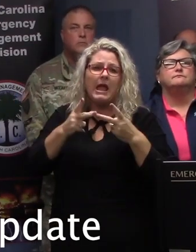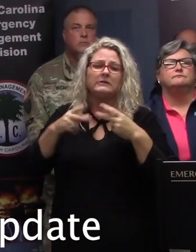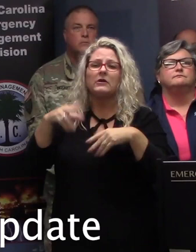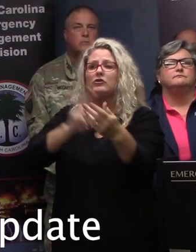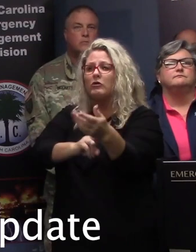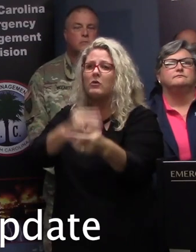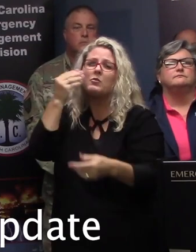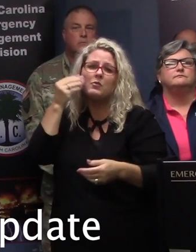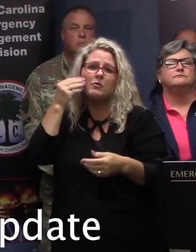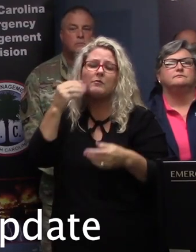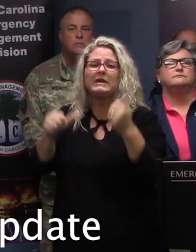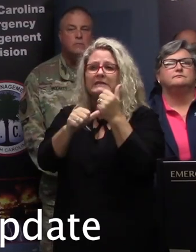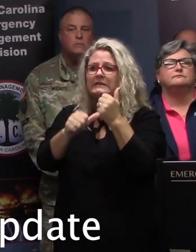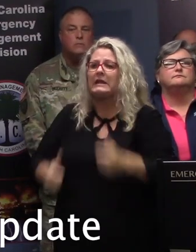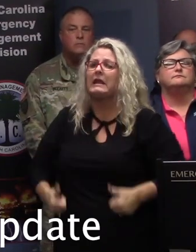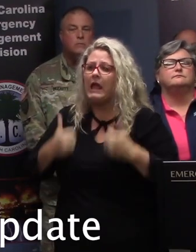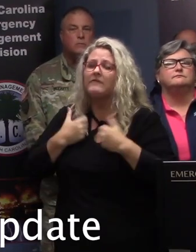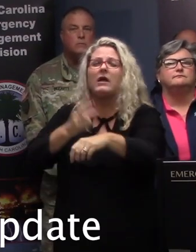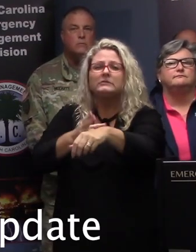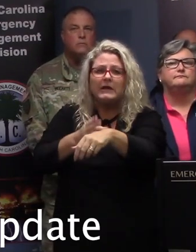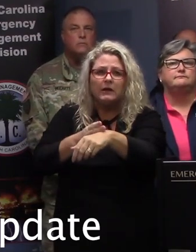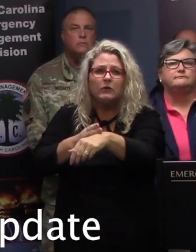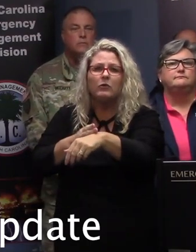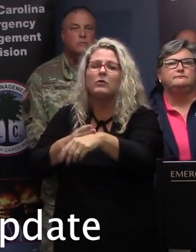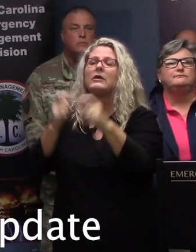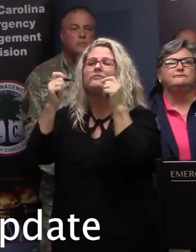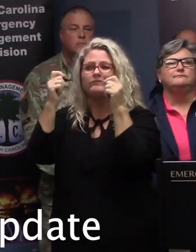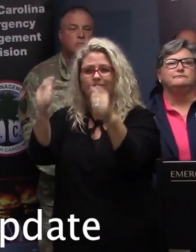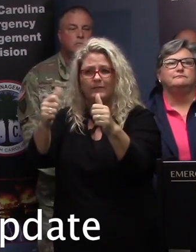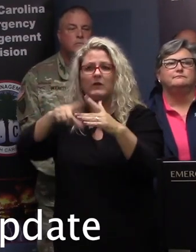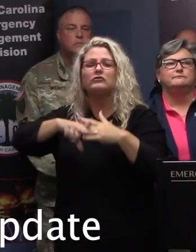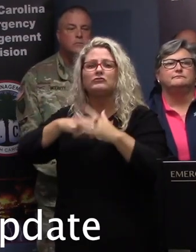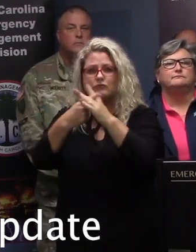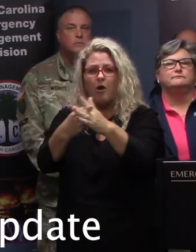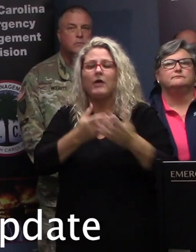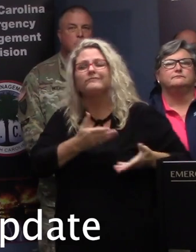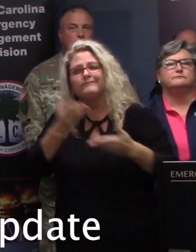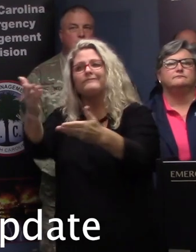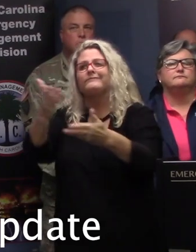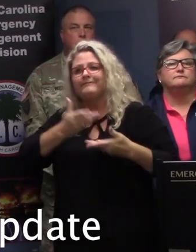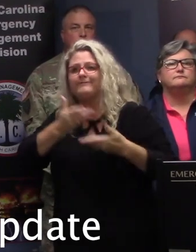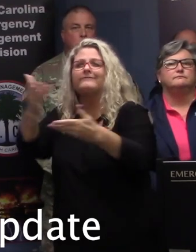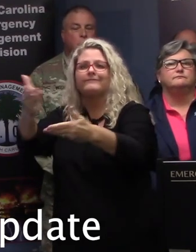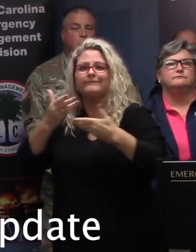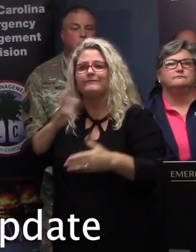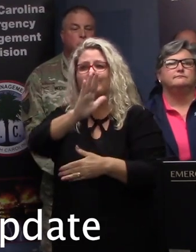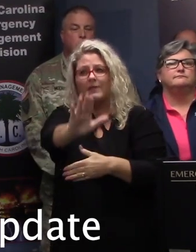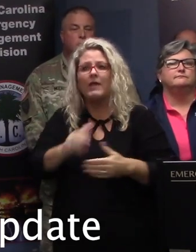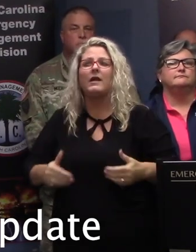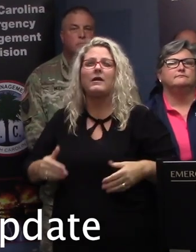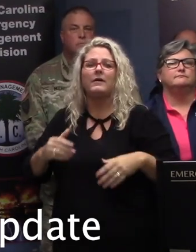living facilities, and hospitals to immediately begin the transport of their residents and patients